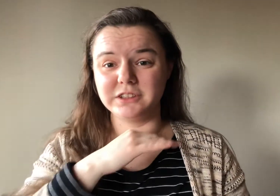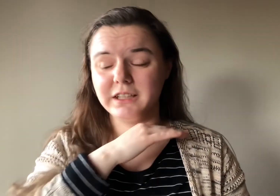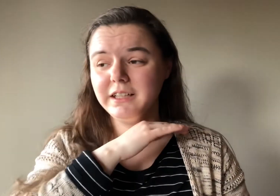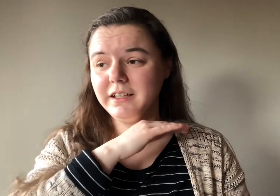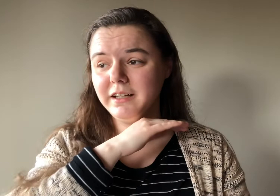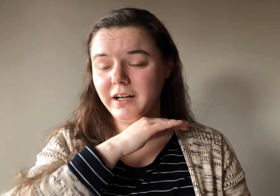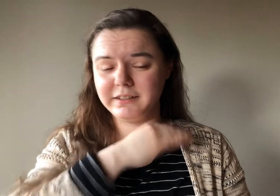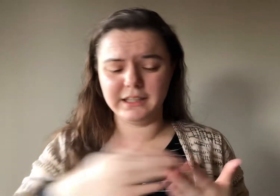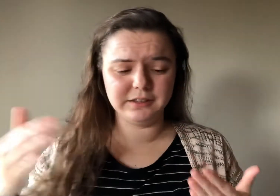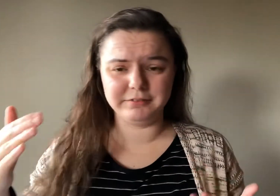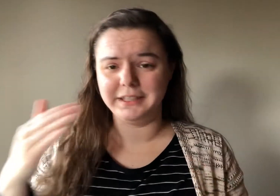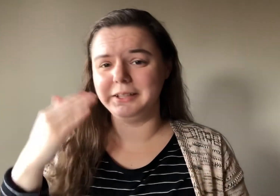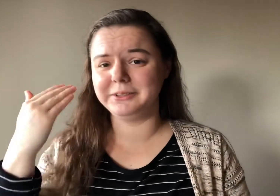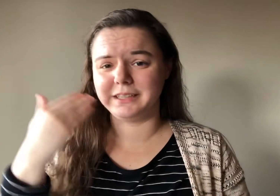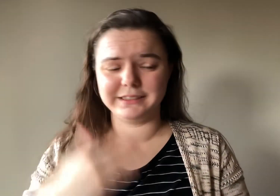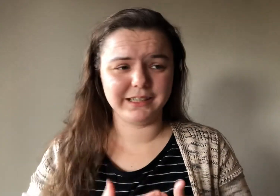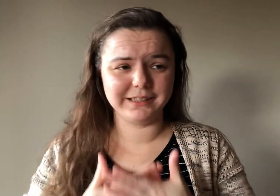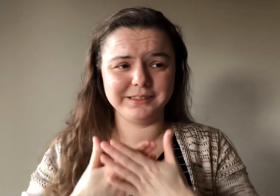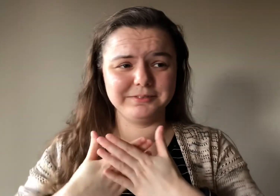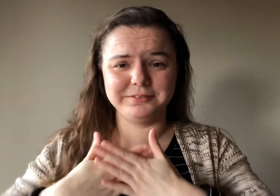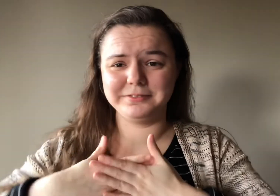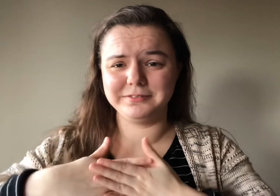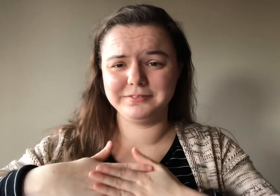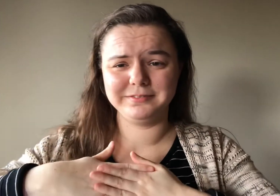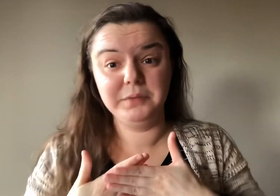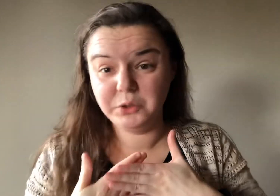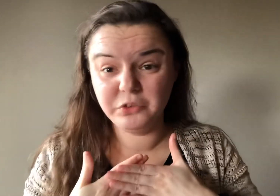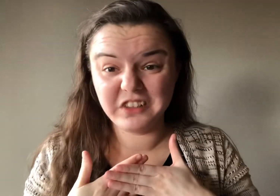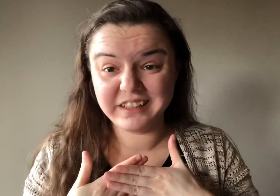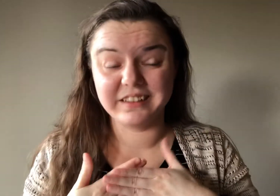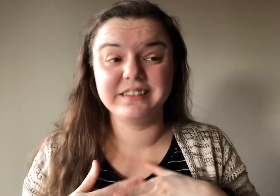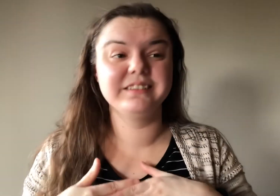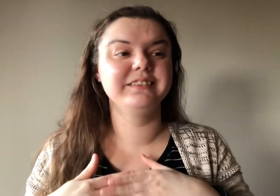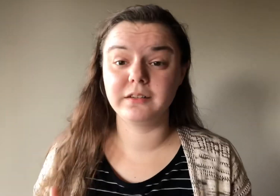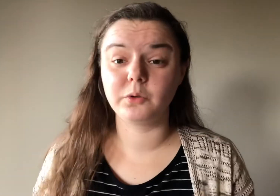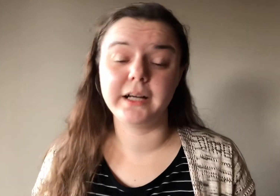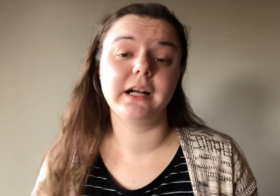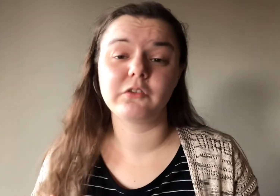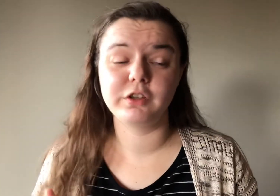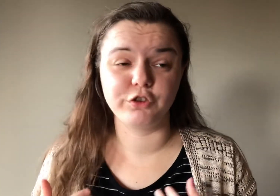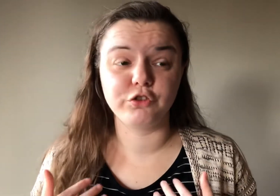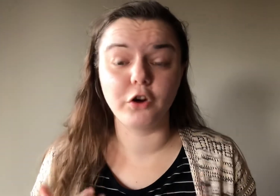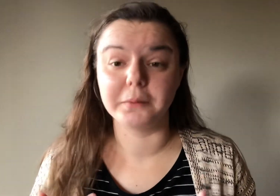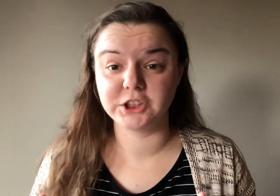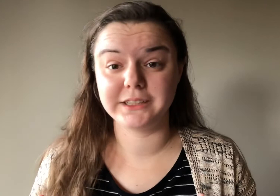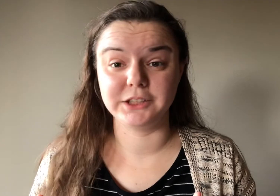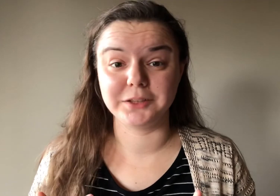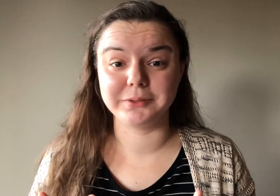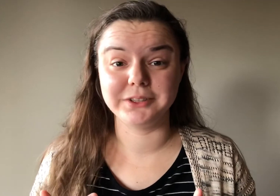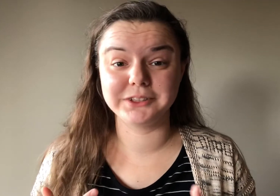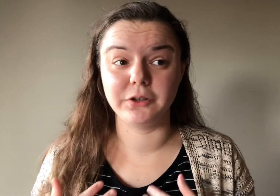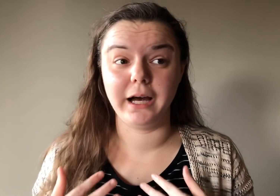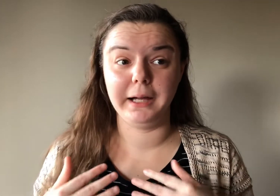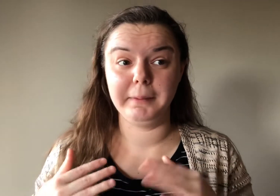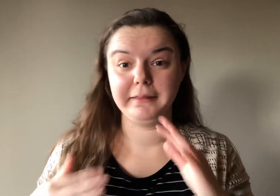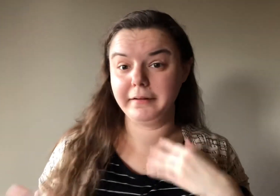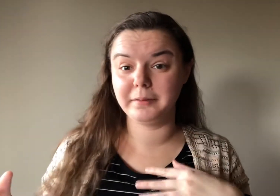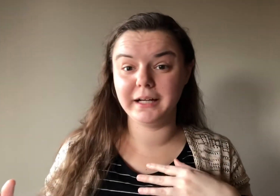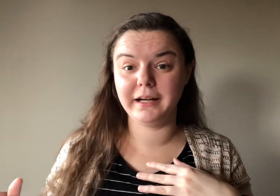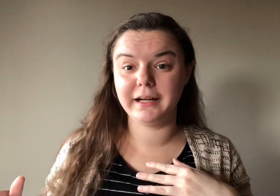just a ton of videos, a ton of music, and quite honestly, just so much to catch up on. So, I'm a little behind.